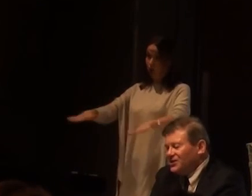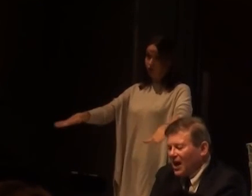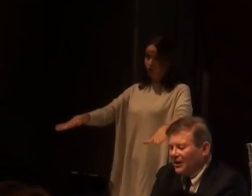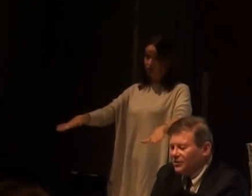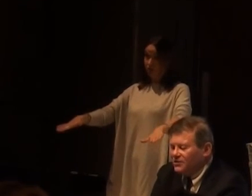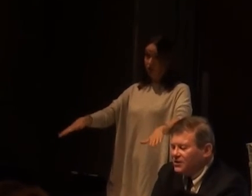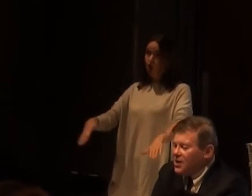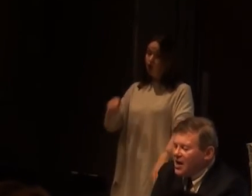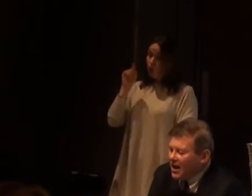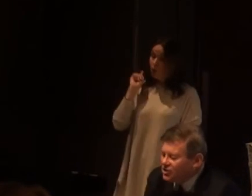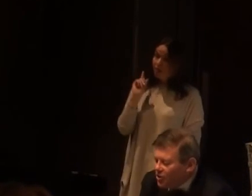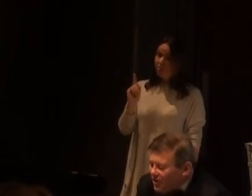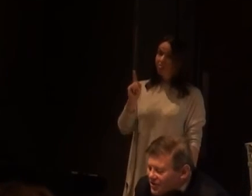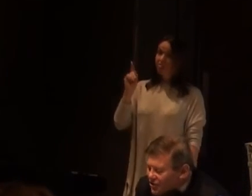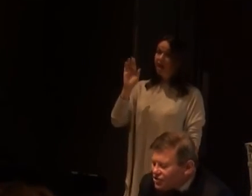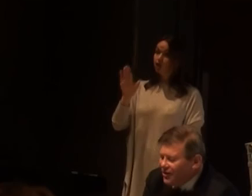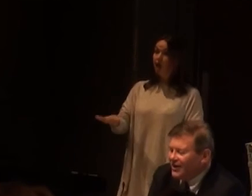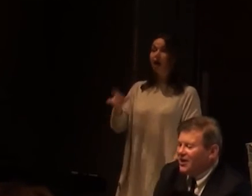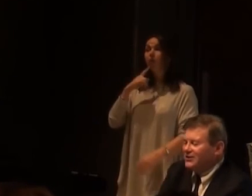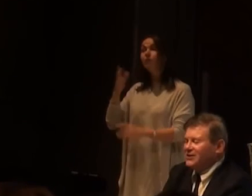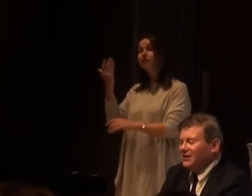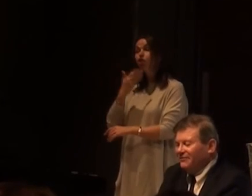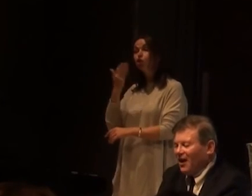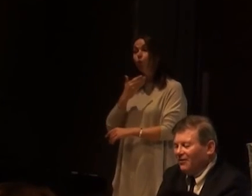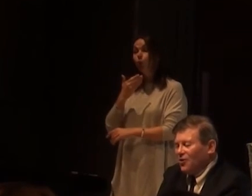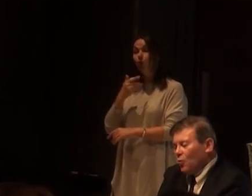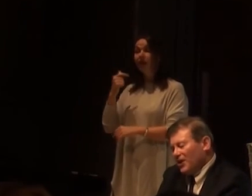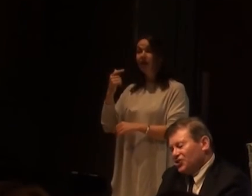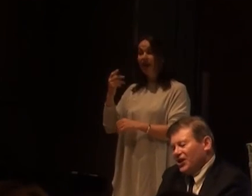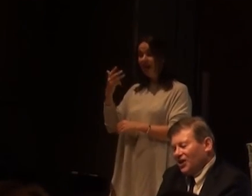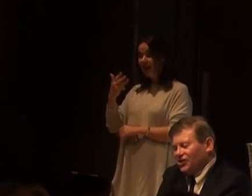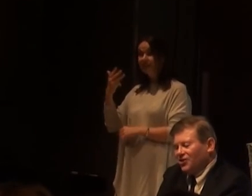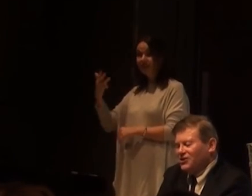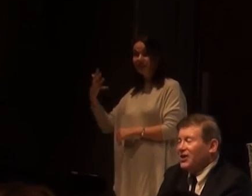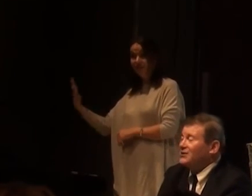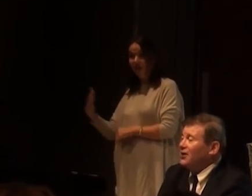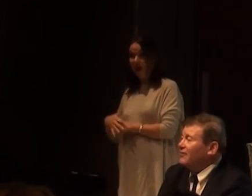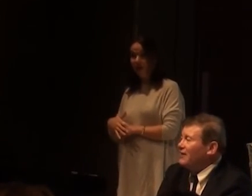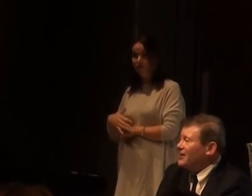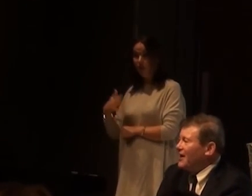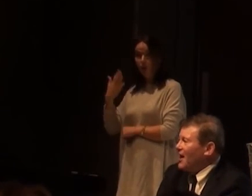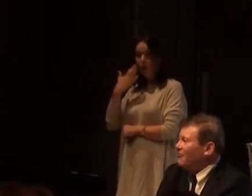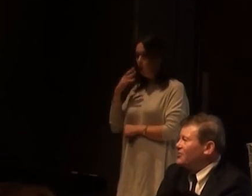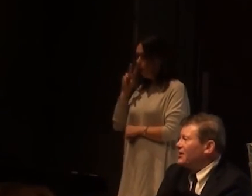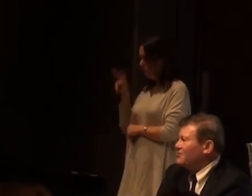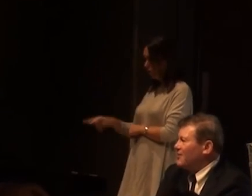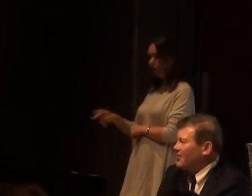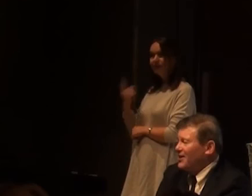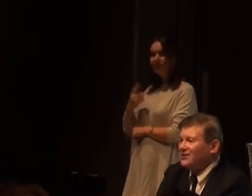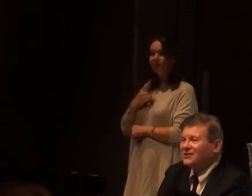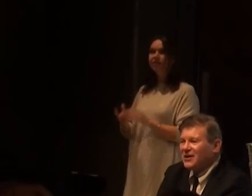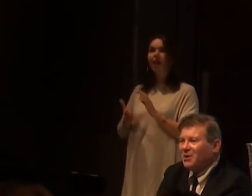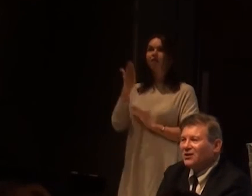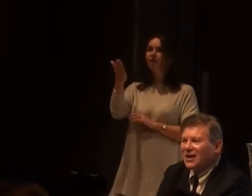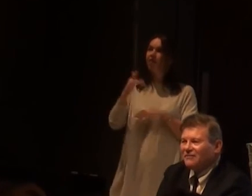When is that child who was at school in nursery in 1995, when is she actually going to see herself in everyday life, when she goes to